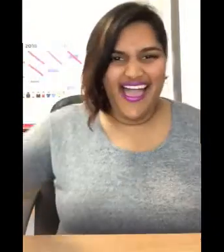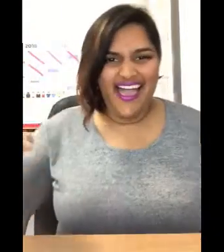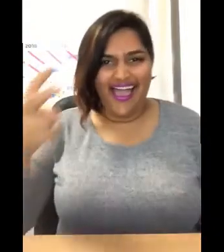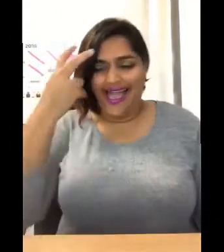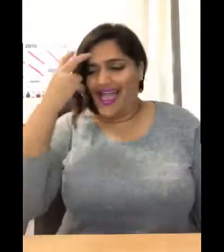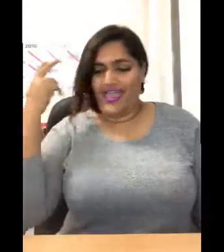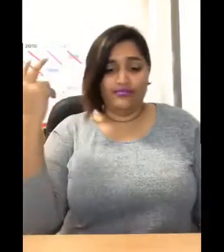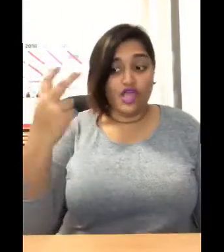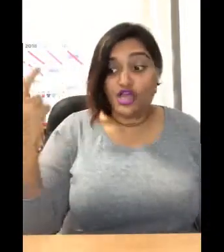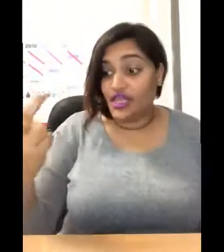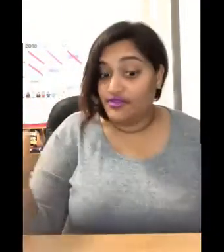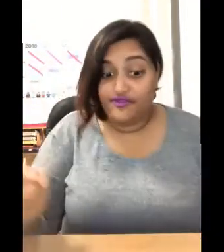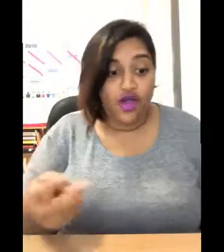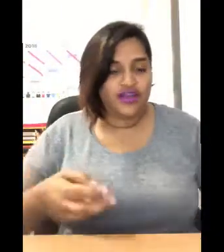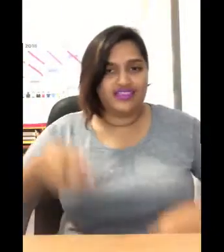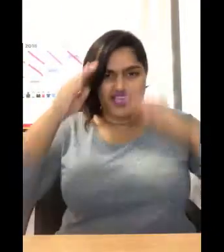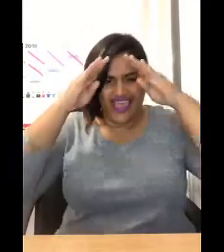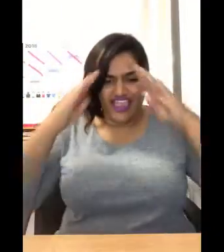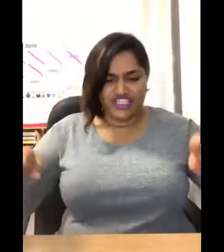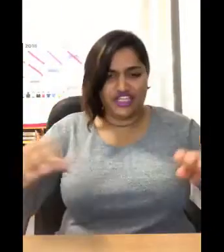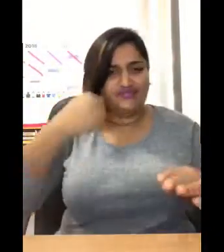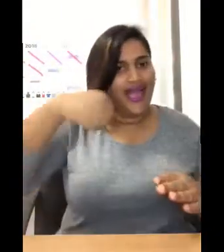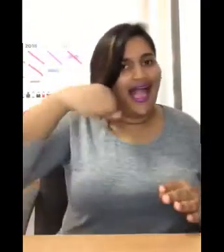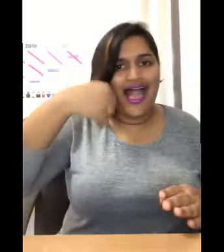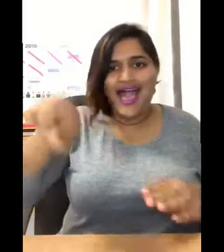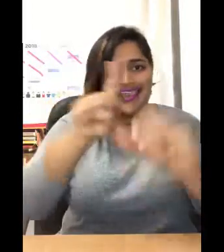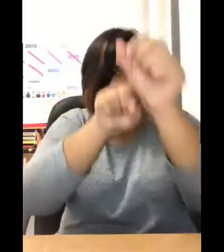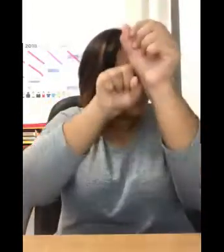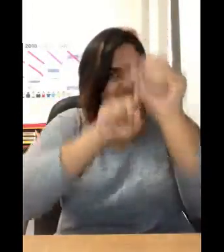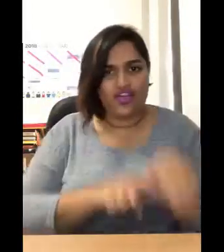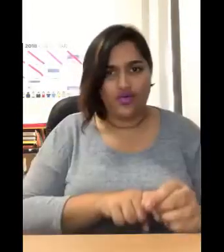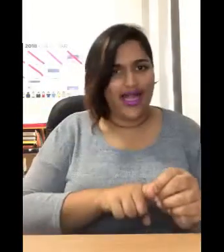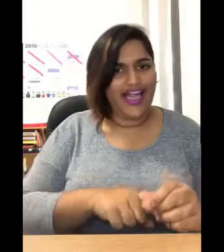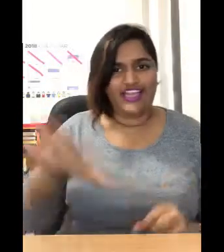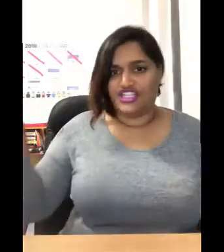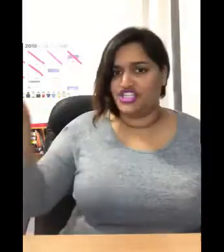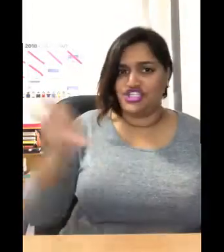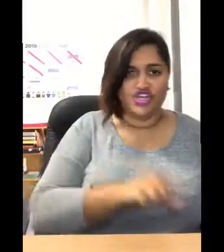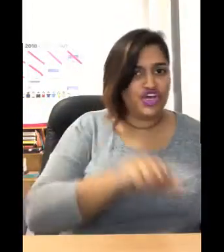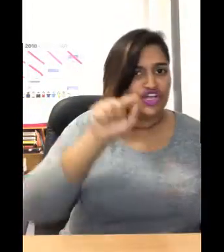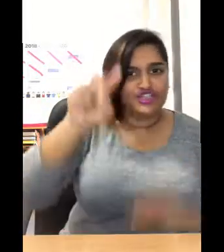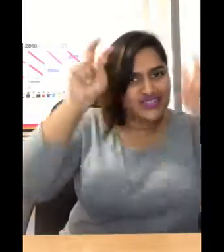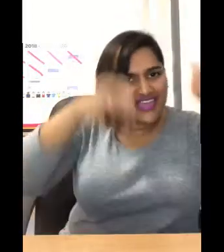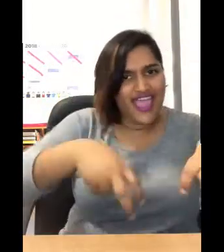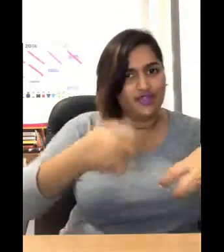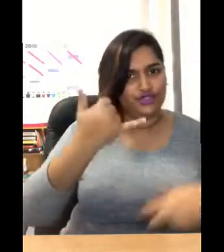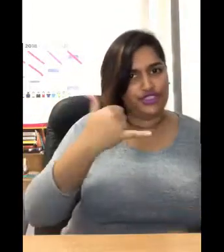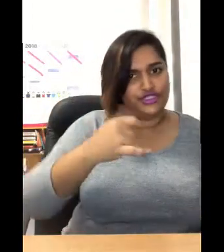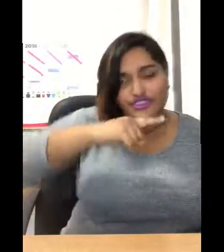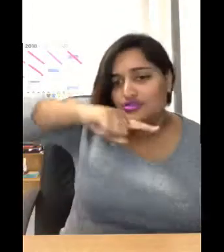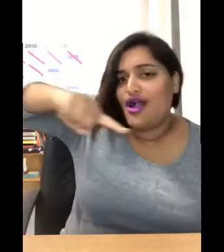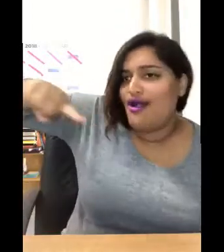I'm looking for attention, not another question. Should I stay or should you go?